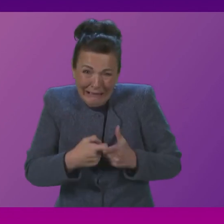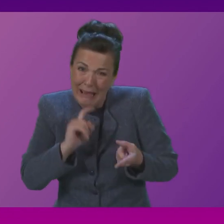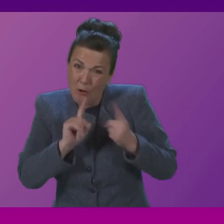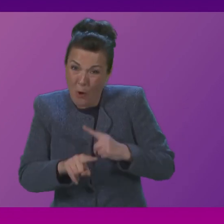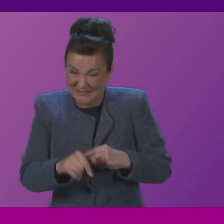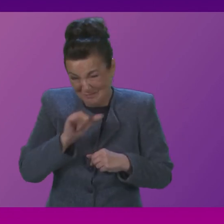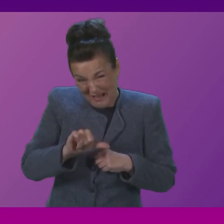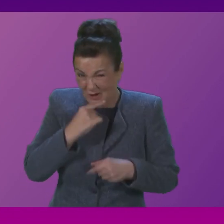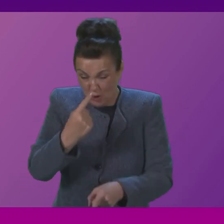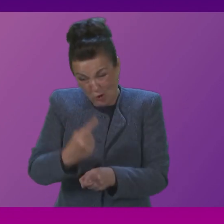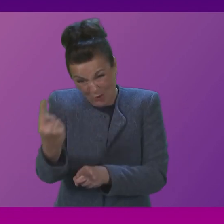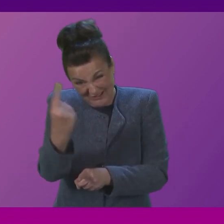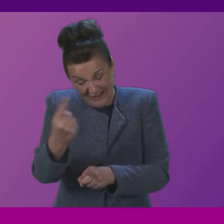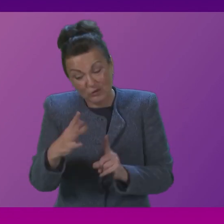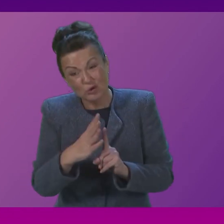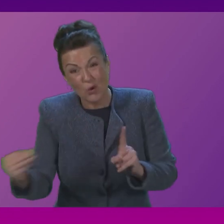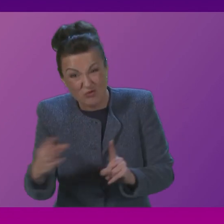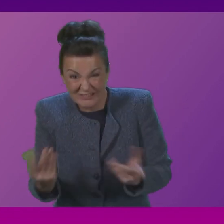directed to his own party in government